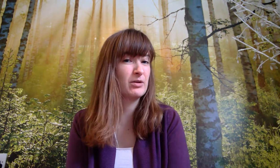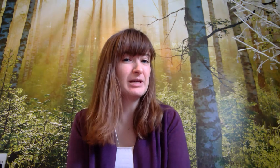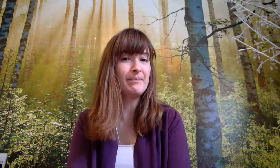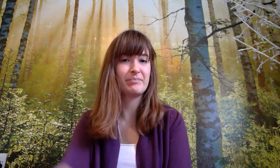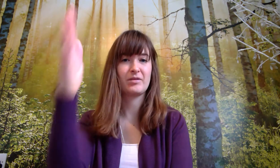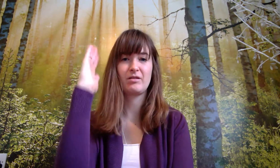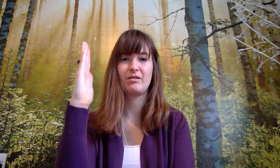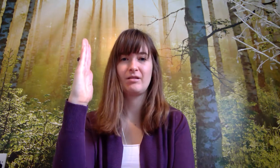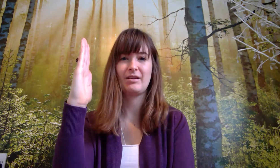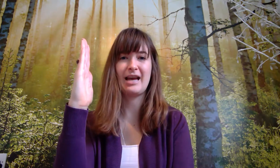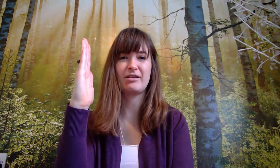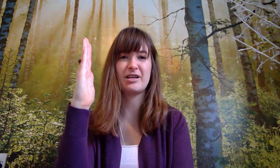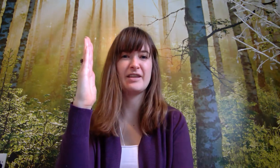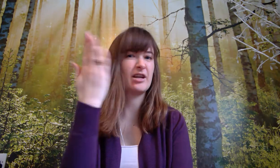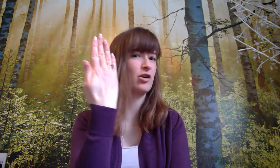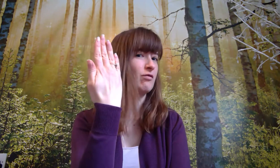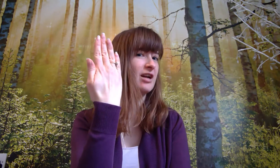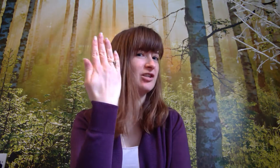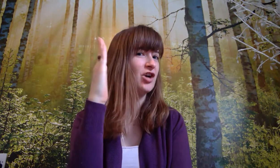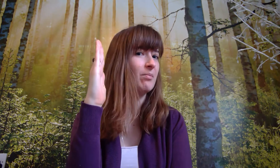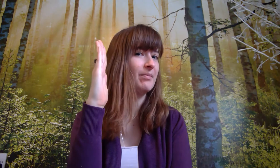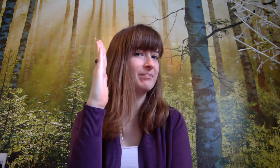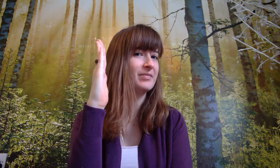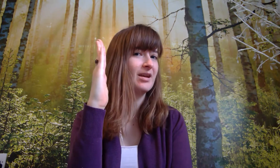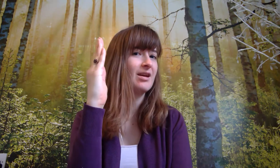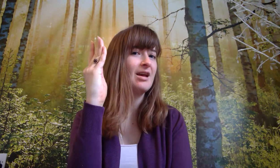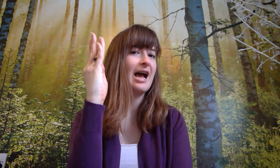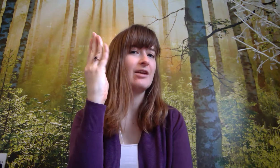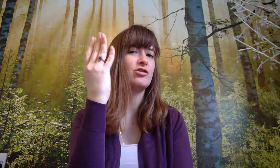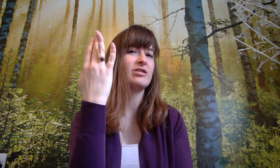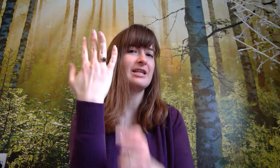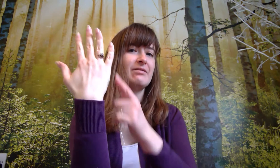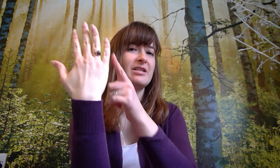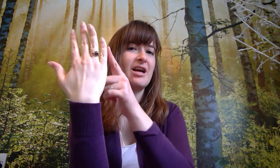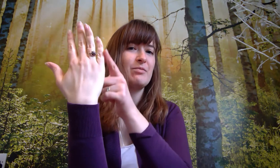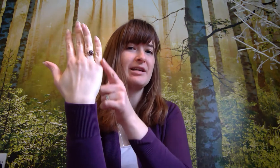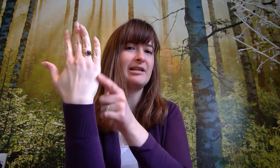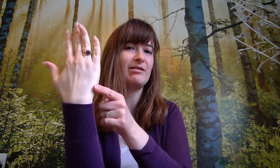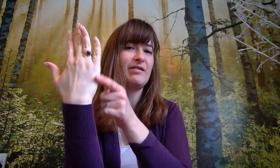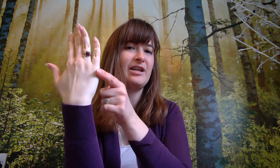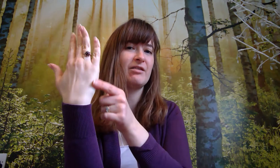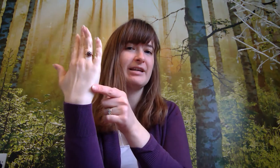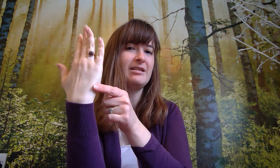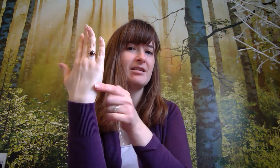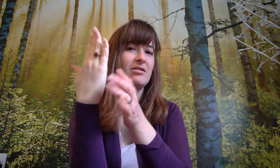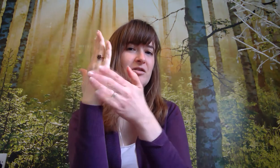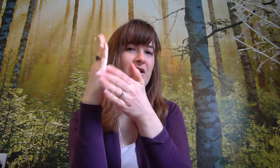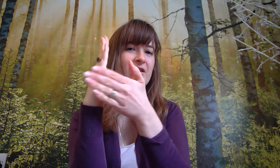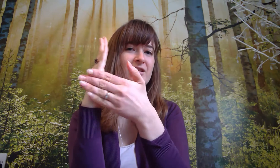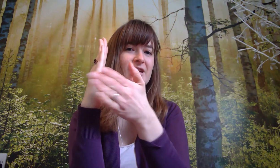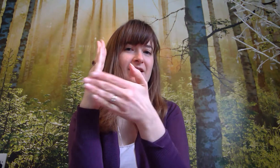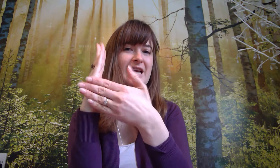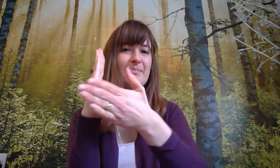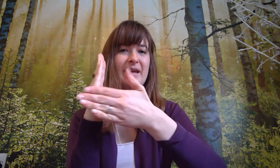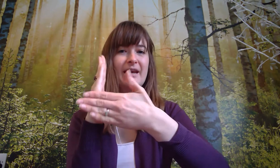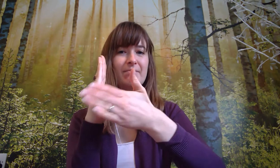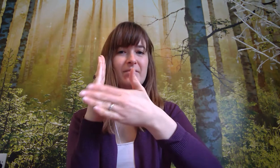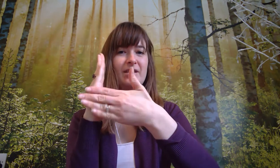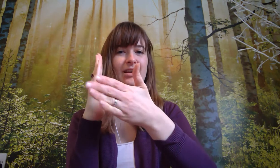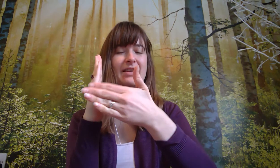body hand goes like this like a karate chop and just down the side where your little finger is you're going to start tapping it like